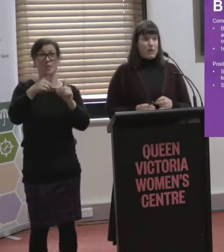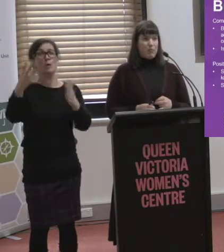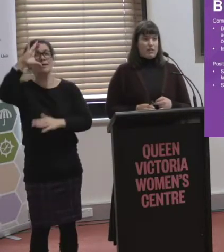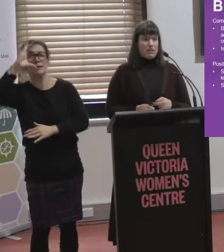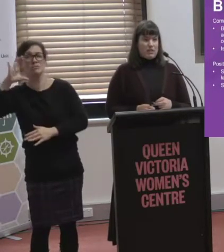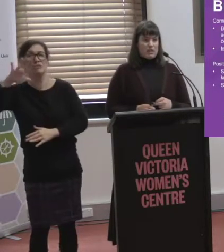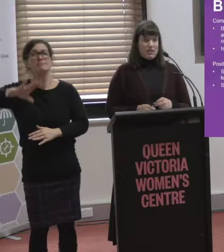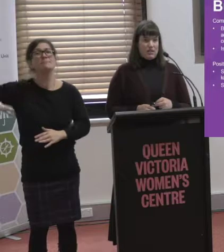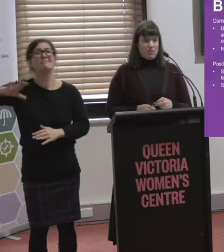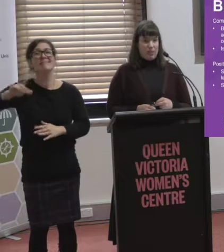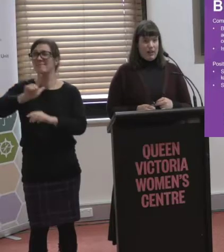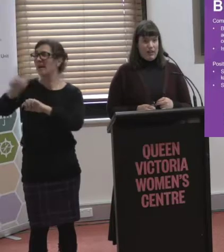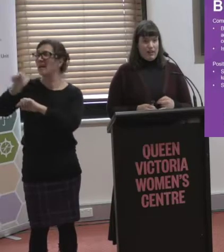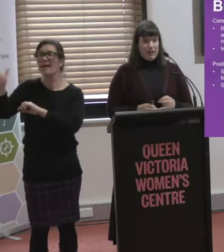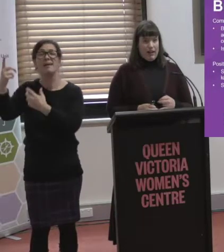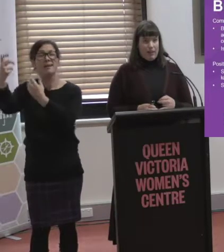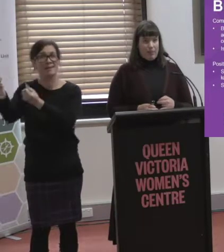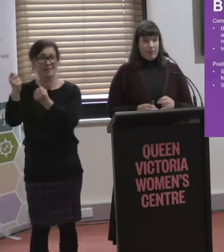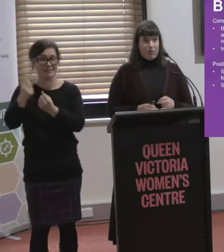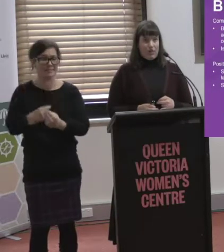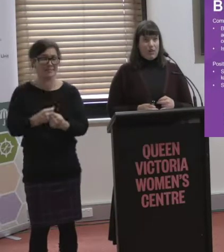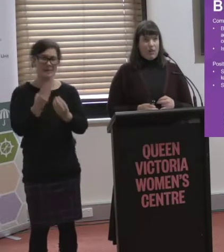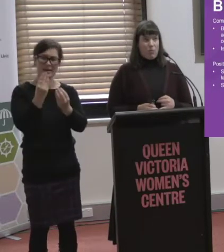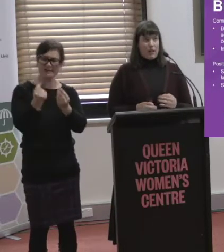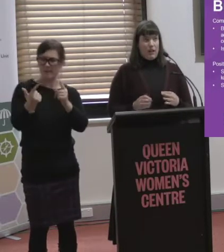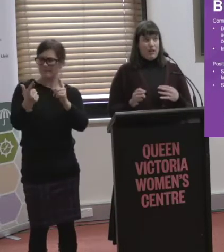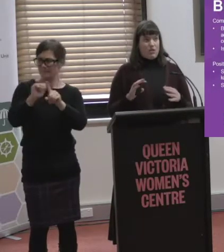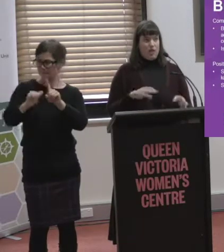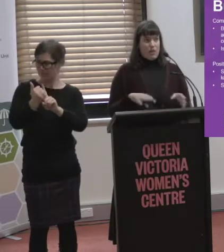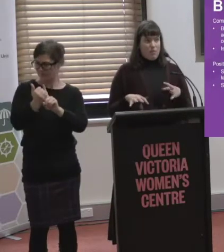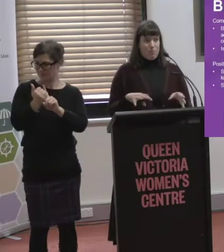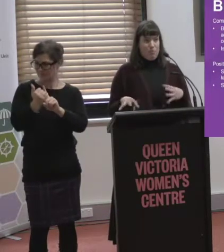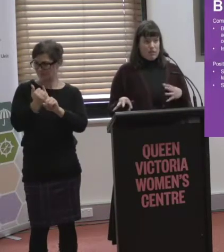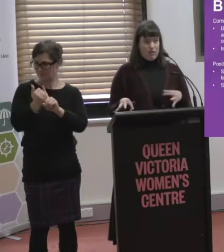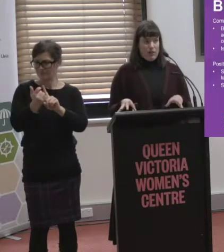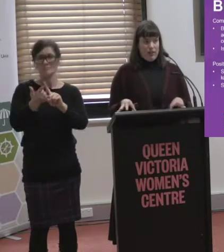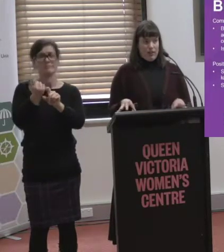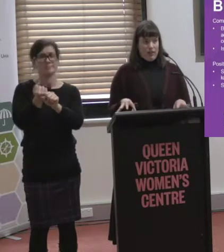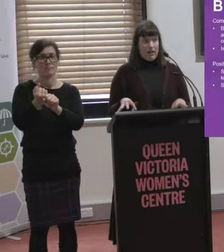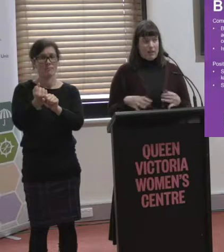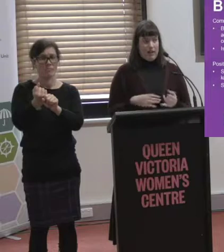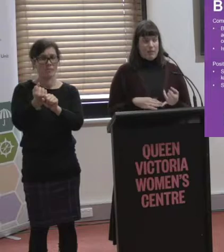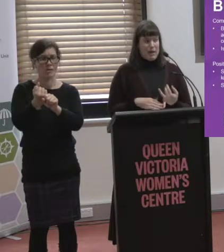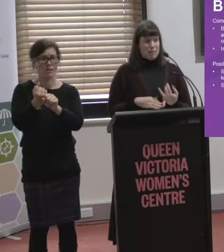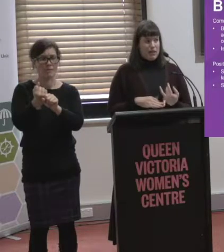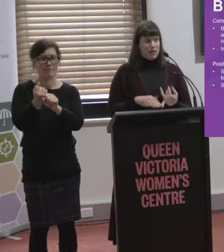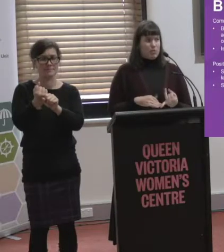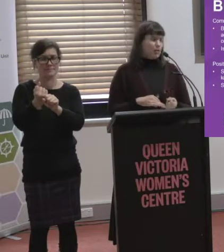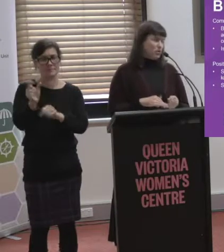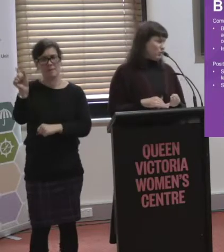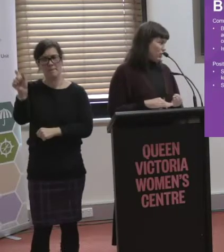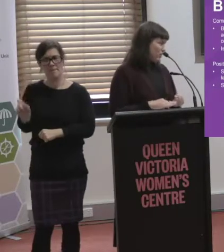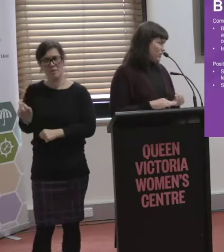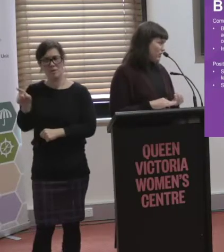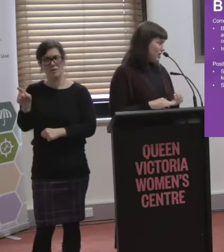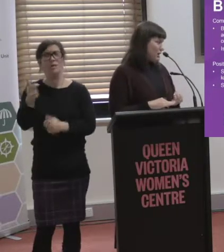There were some instances where a person who had perhaps... I think it was